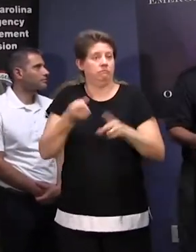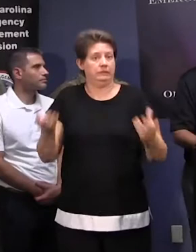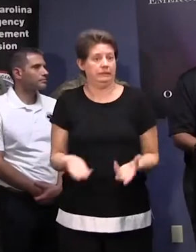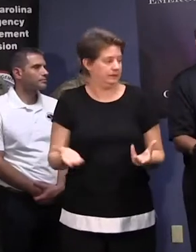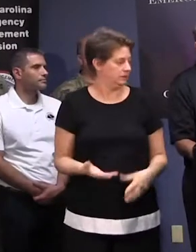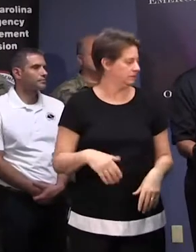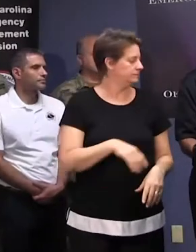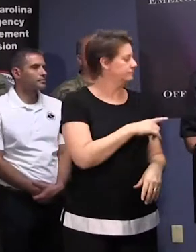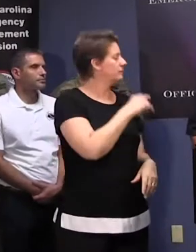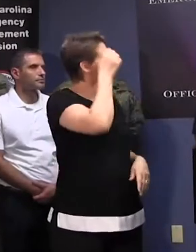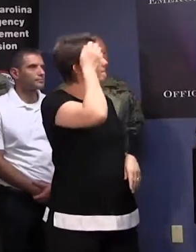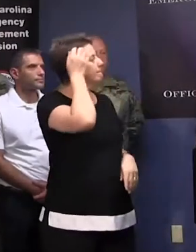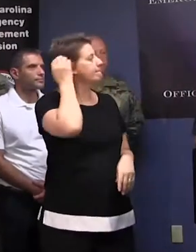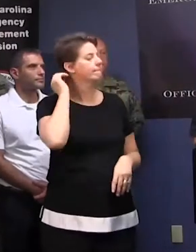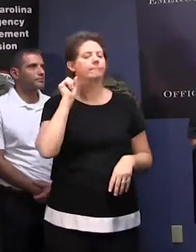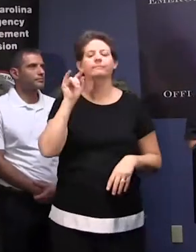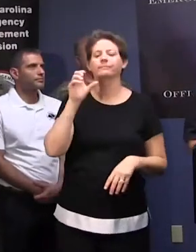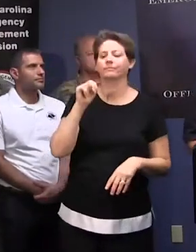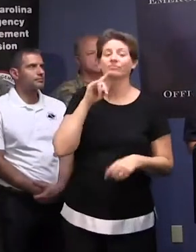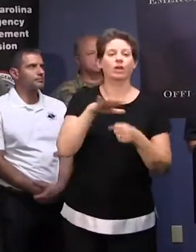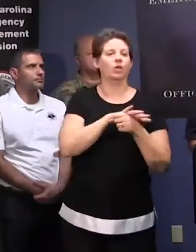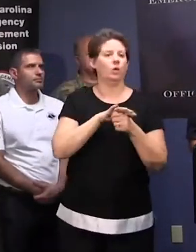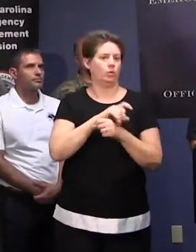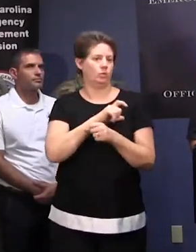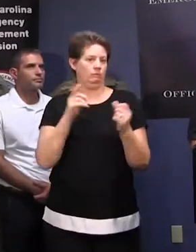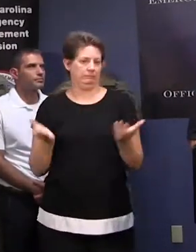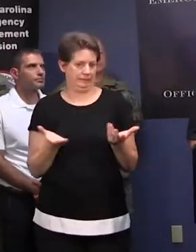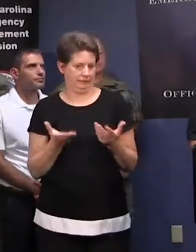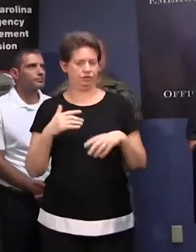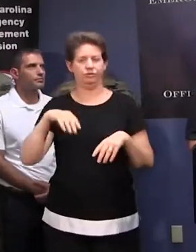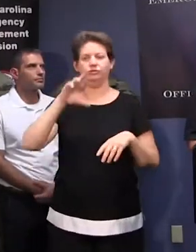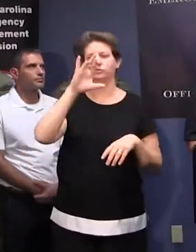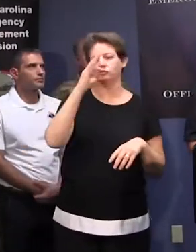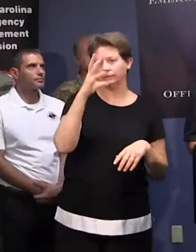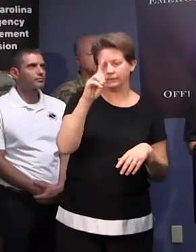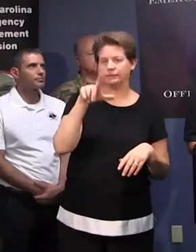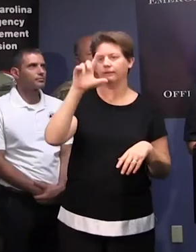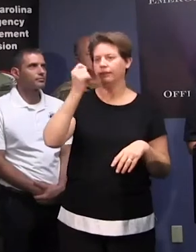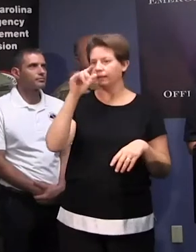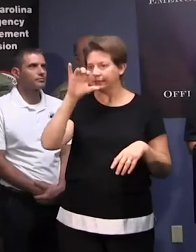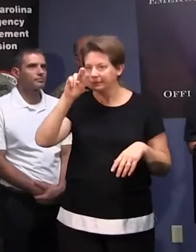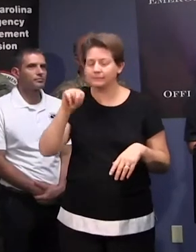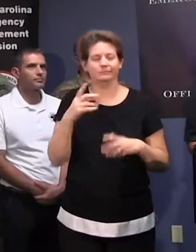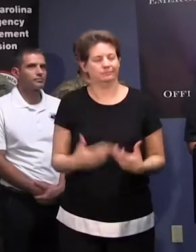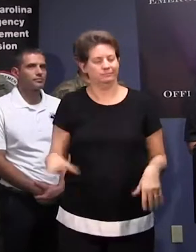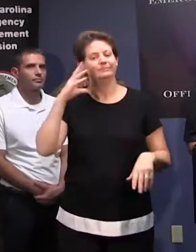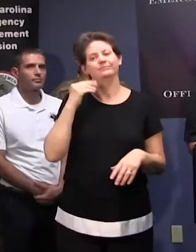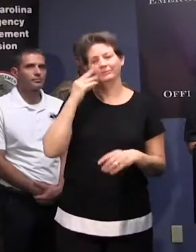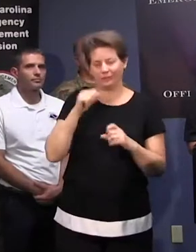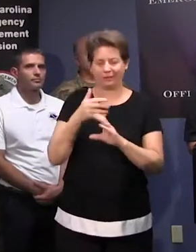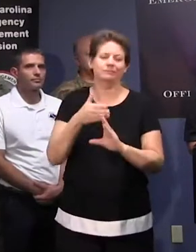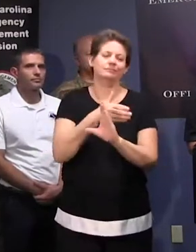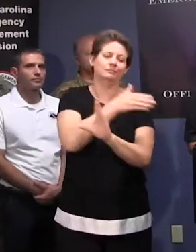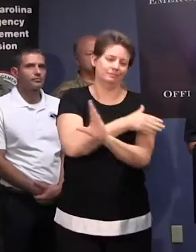Excuse me. The local officials here in Richland and Lexington, they've been very familiar with the previous events,